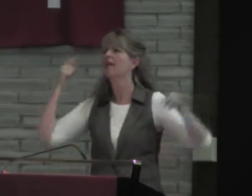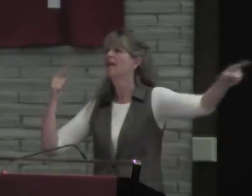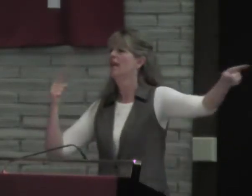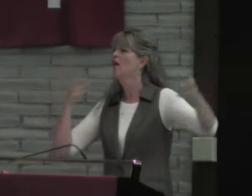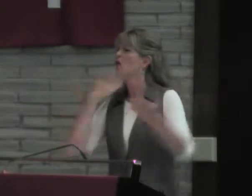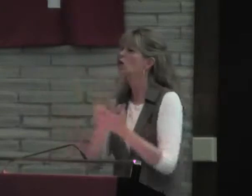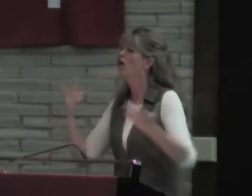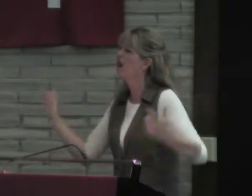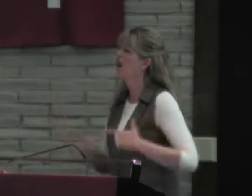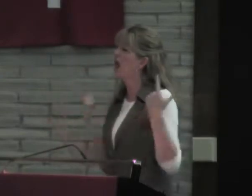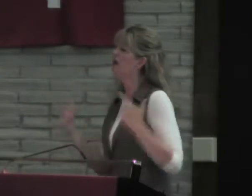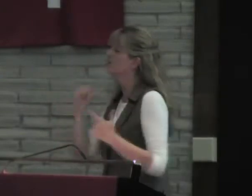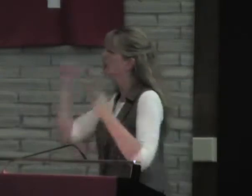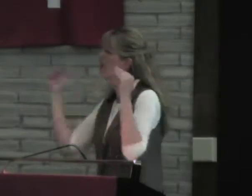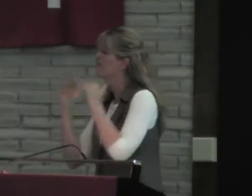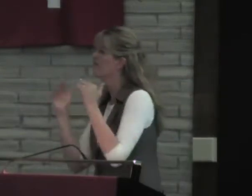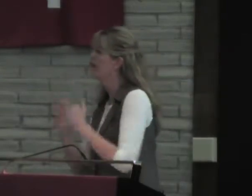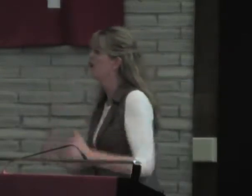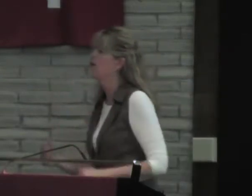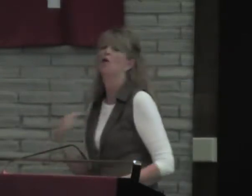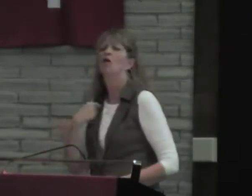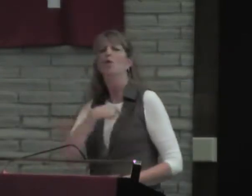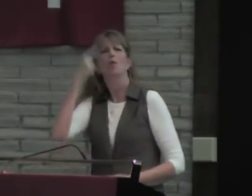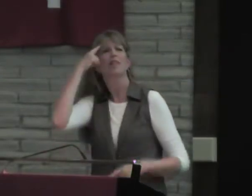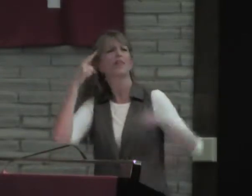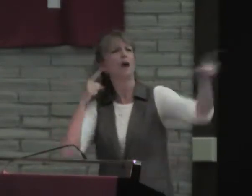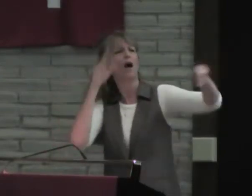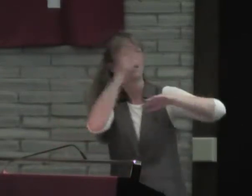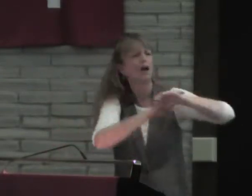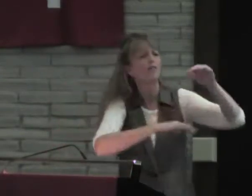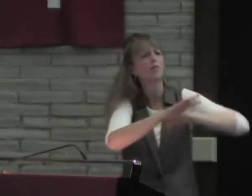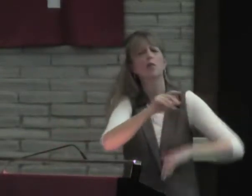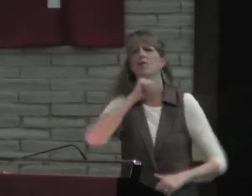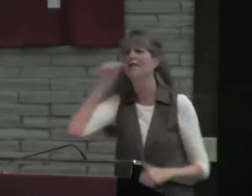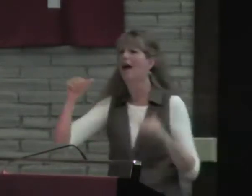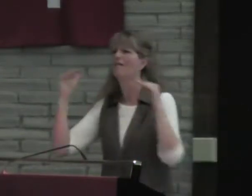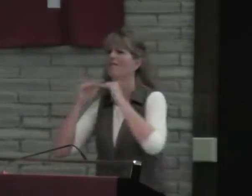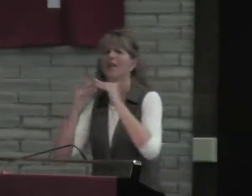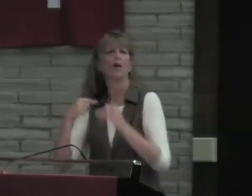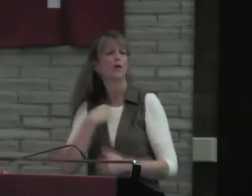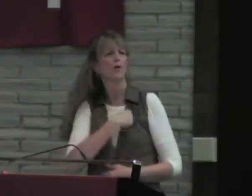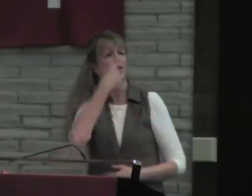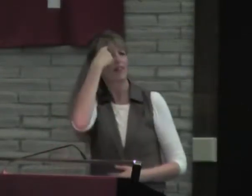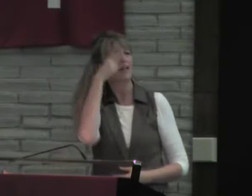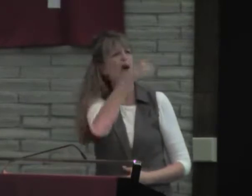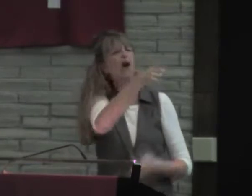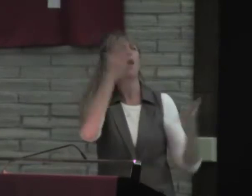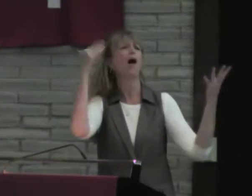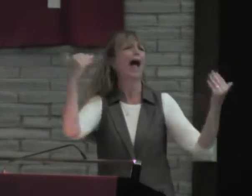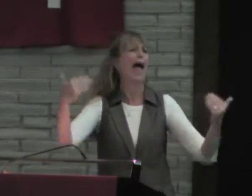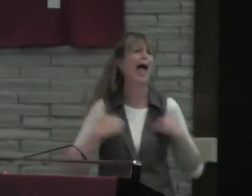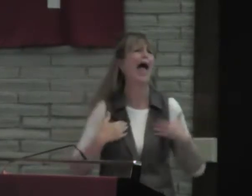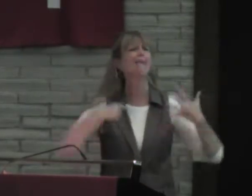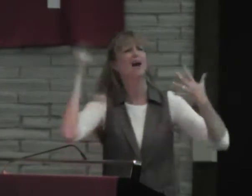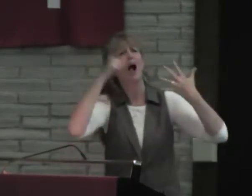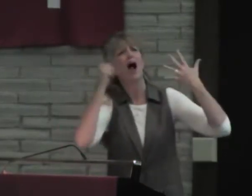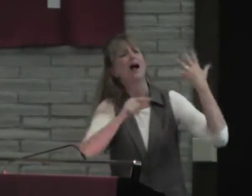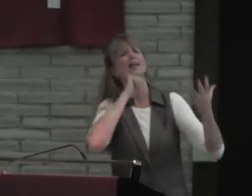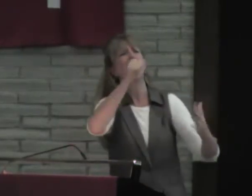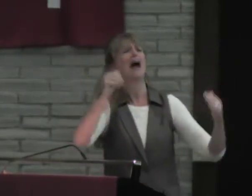people. And he thinks that that's a good life, and it's not fair. And we see that they're comfortable, it's not fair. And they have